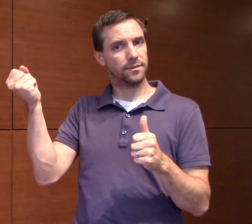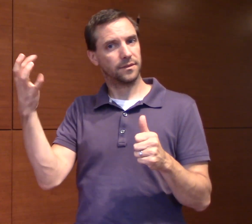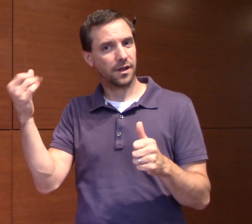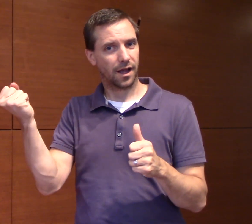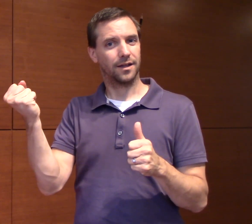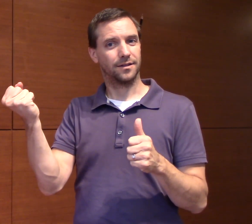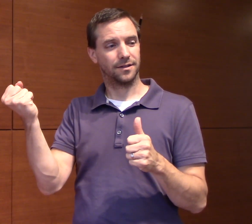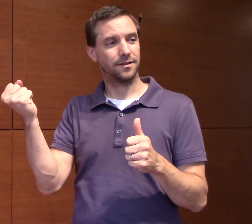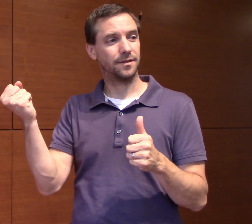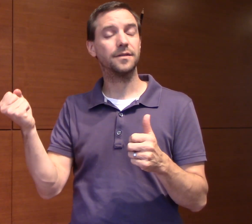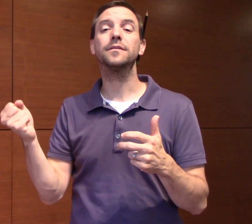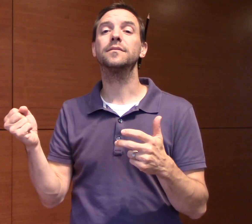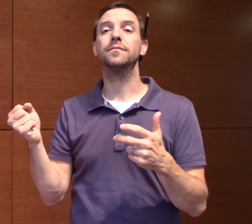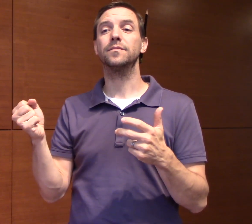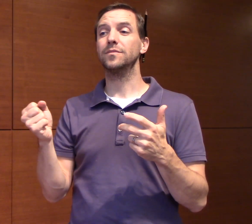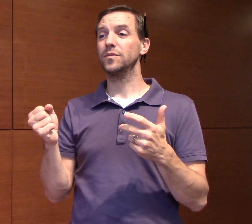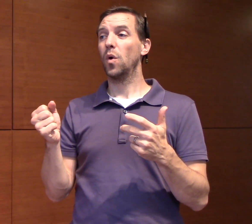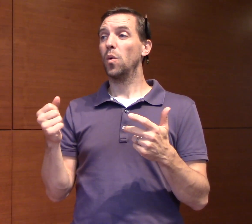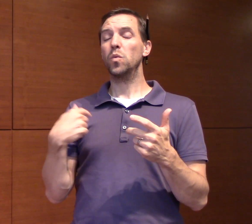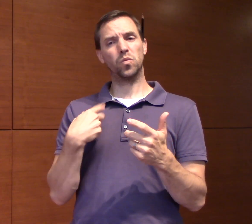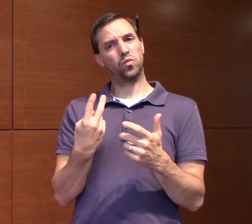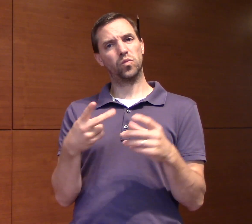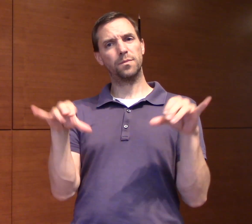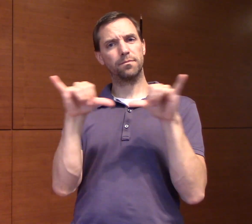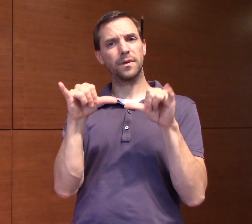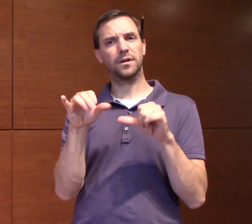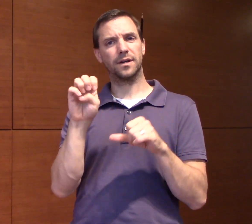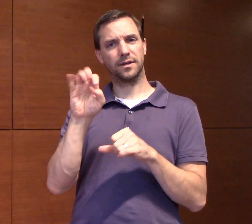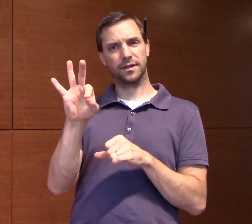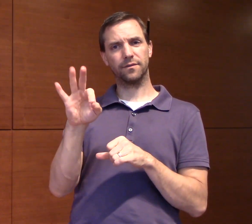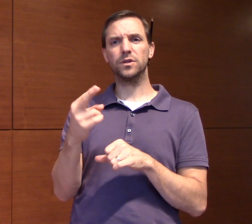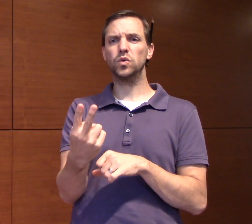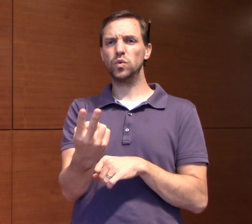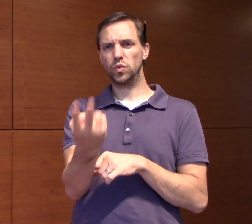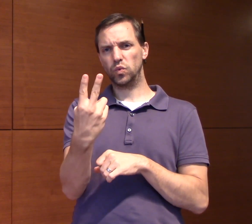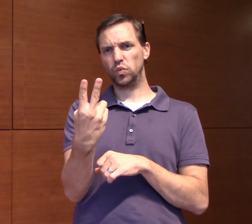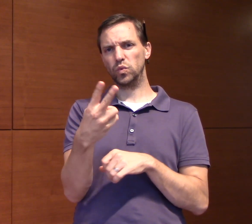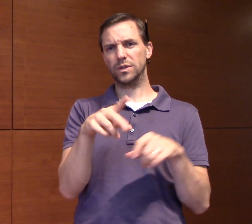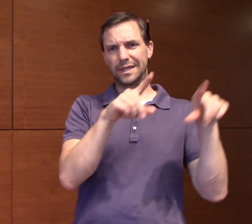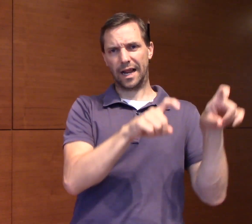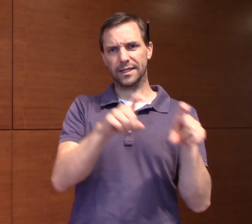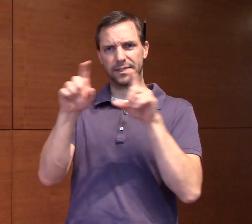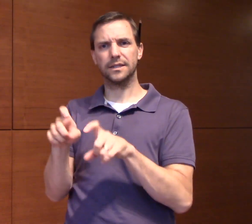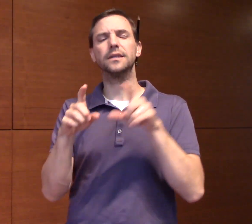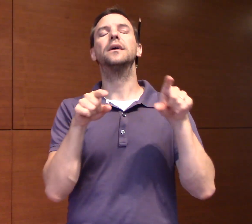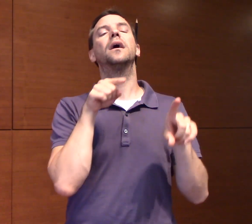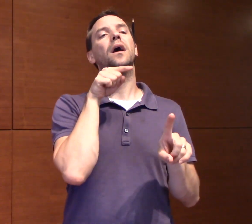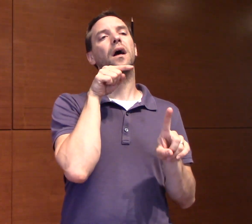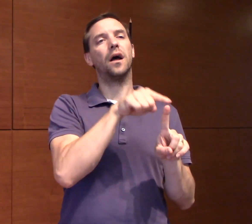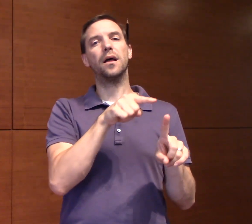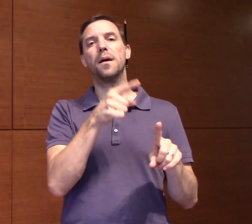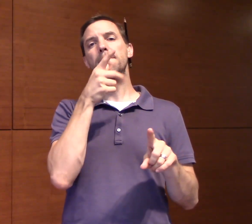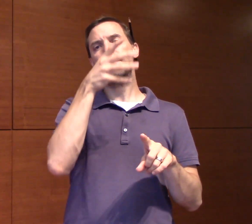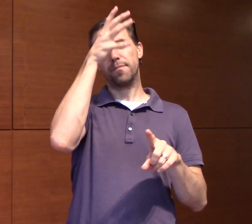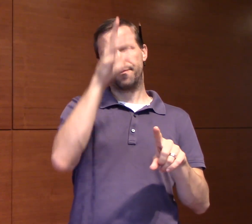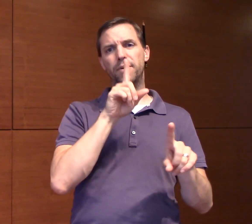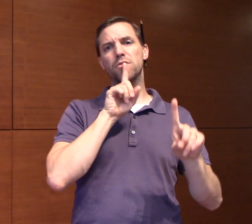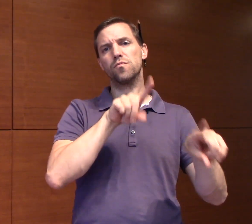-only education. And then the third group was deaf children from deaf families who grew up with American Sign Language. We